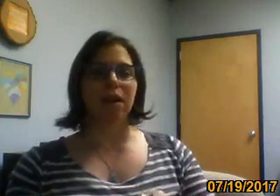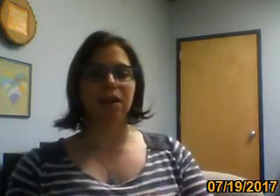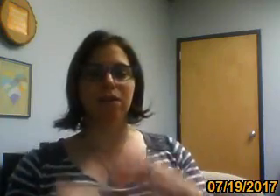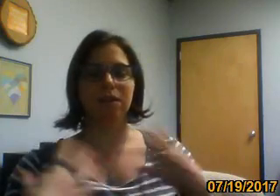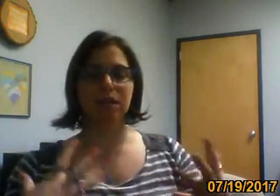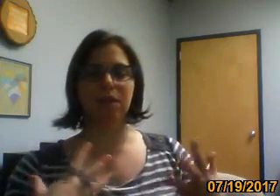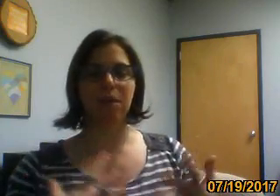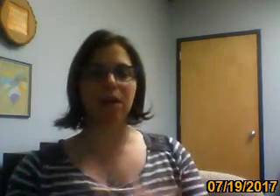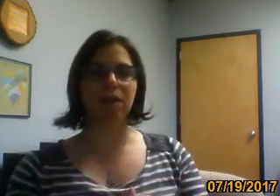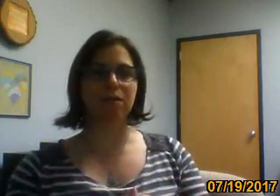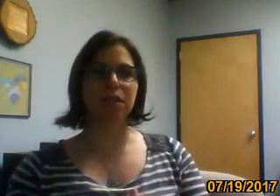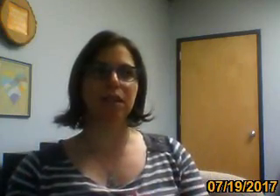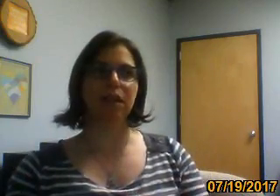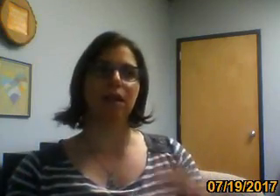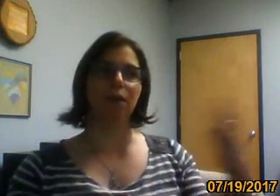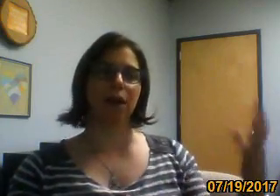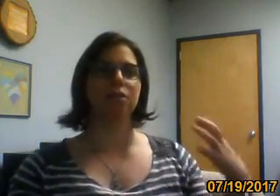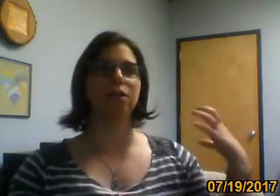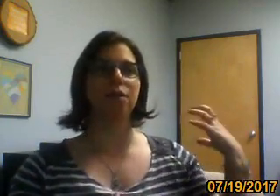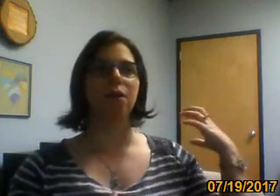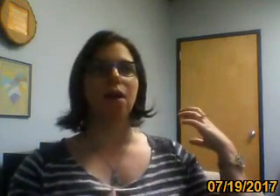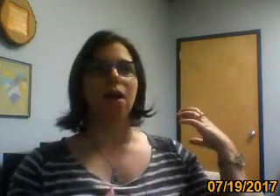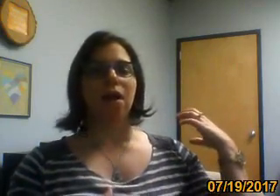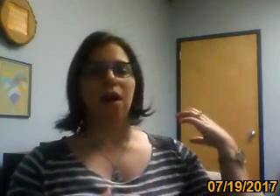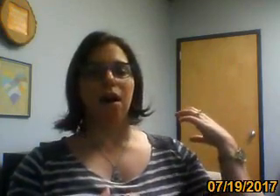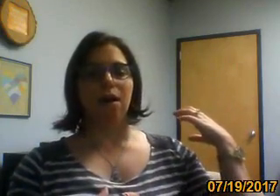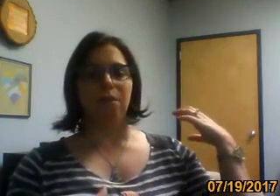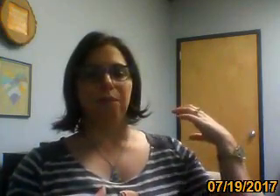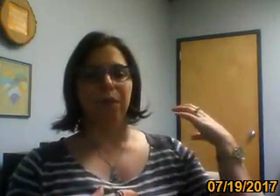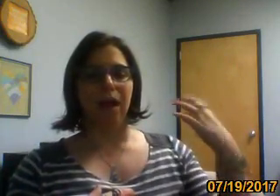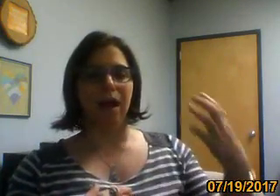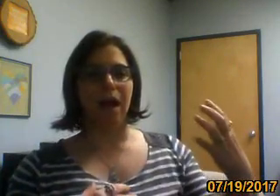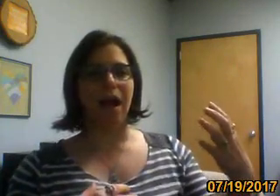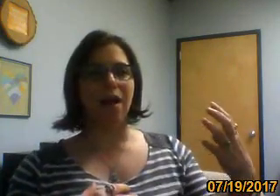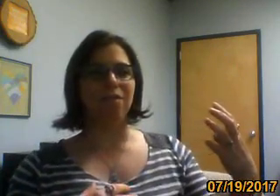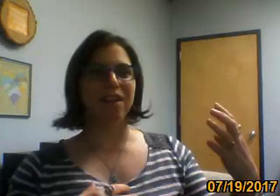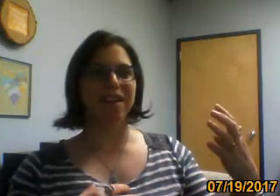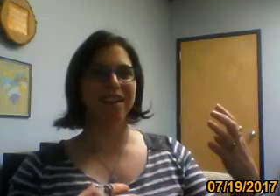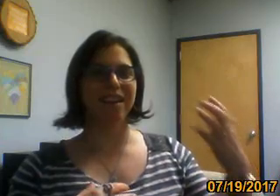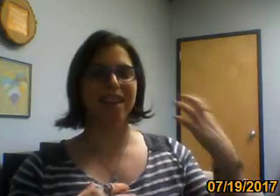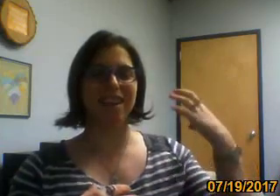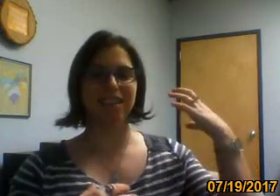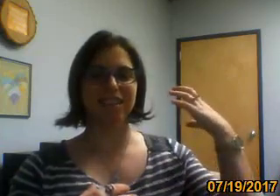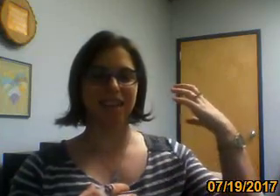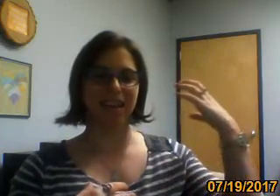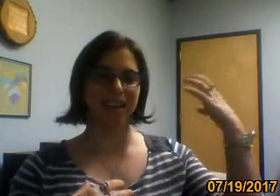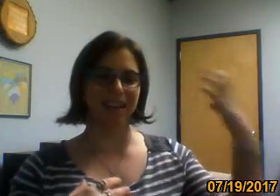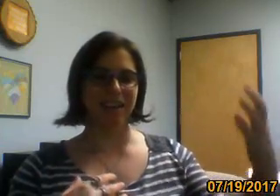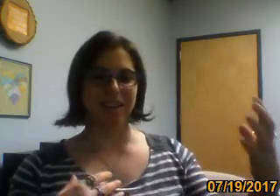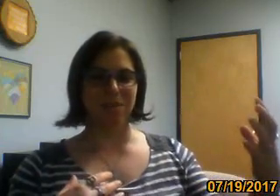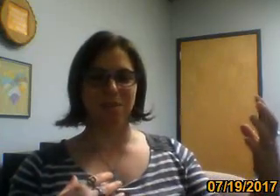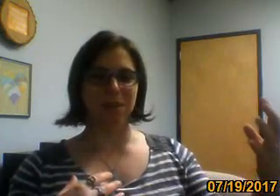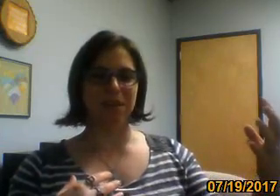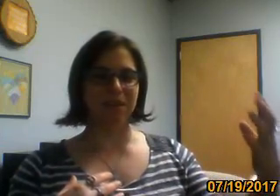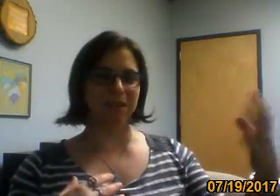you know, I was thinking about it and I was thinking like, okay, so, um, I have this like P